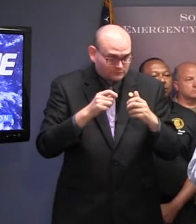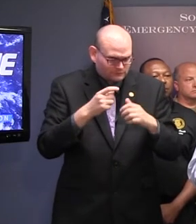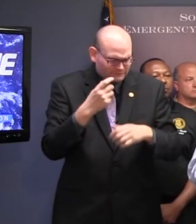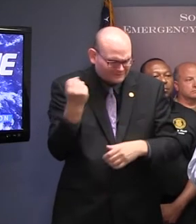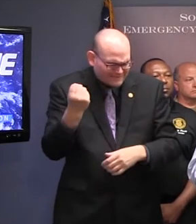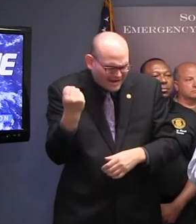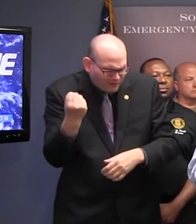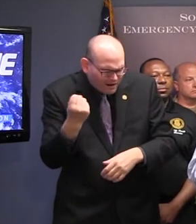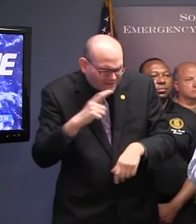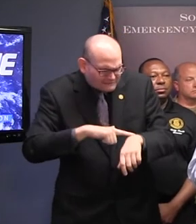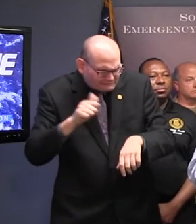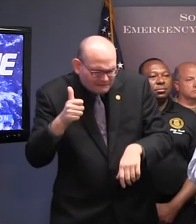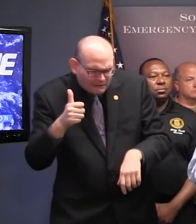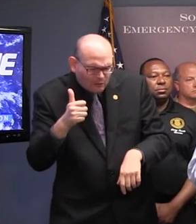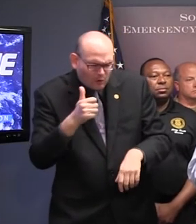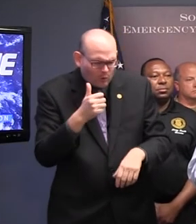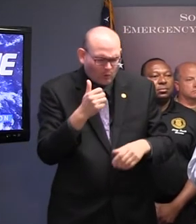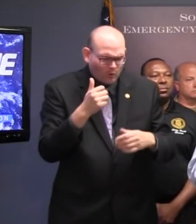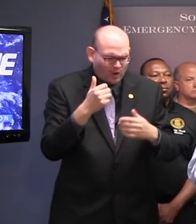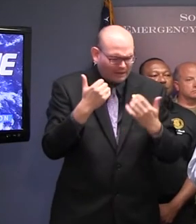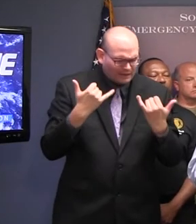be more of the state?